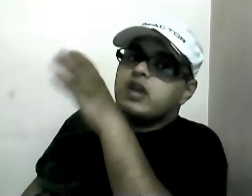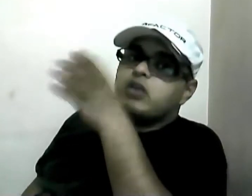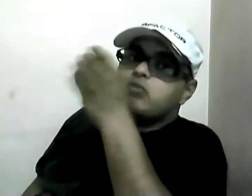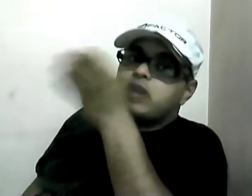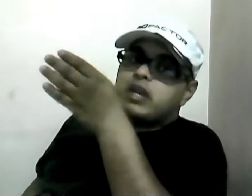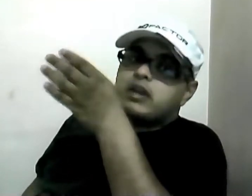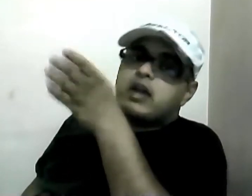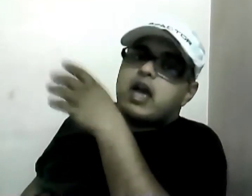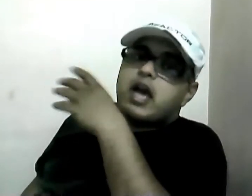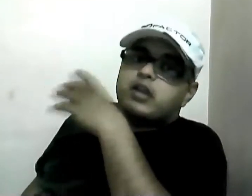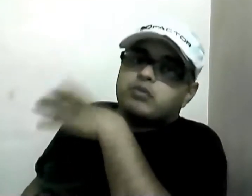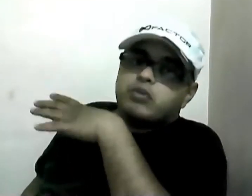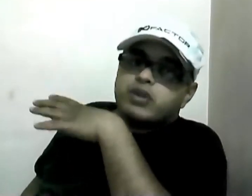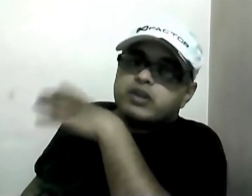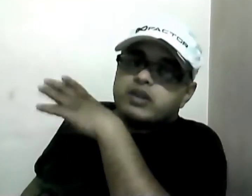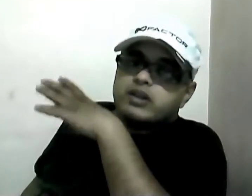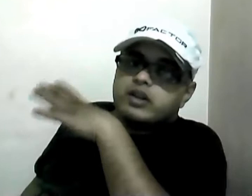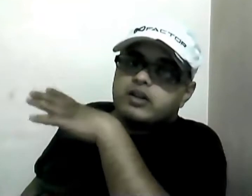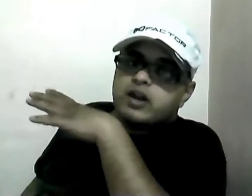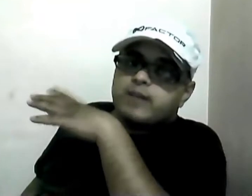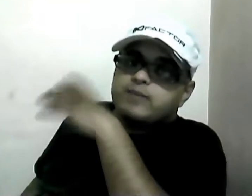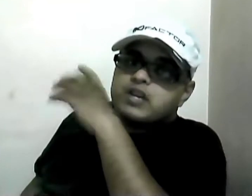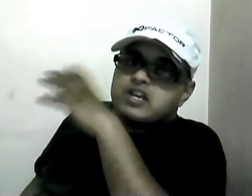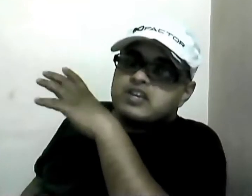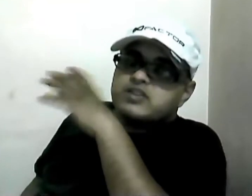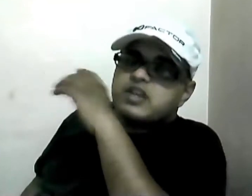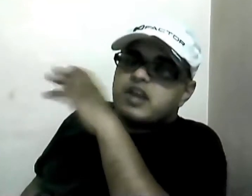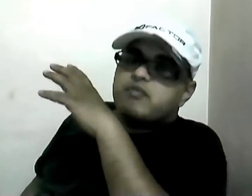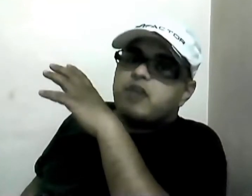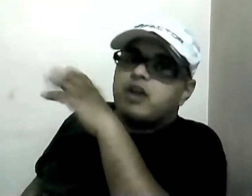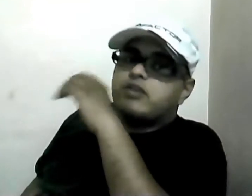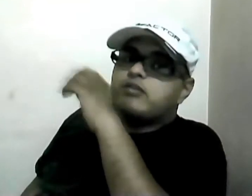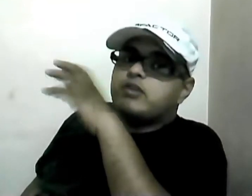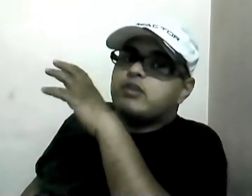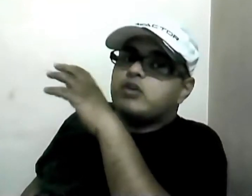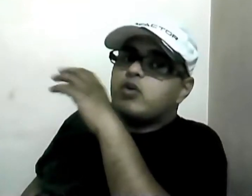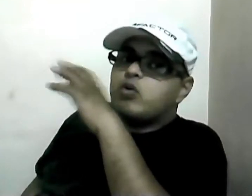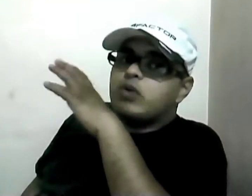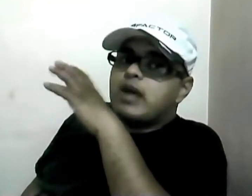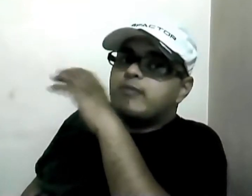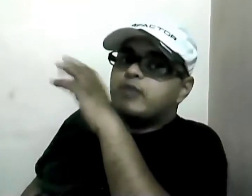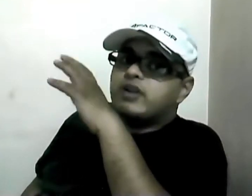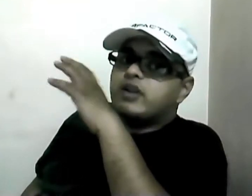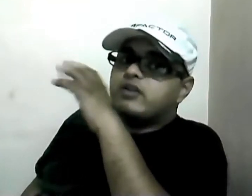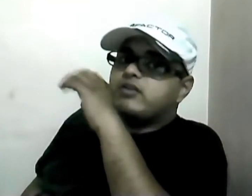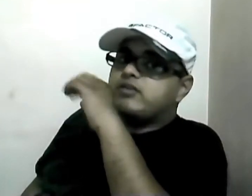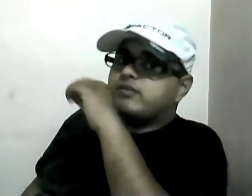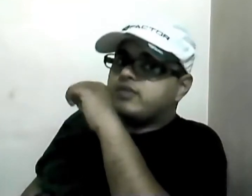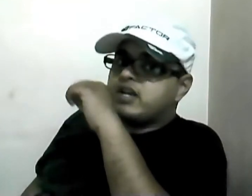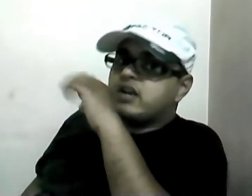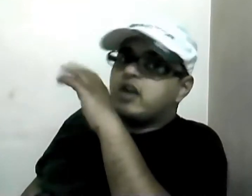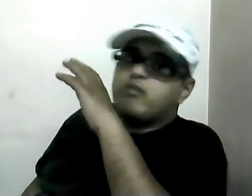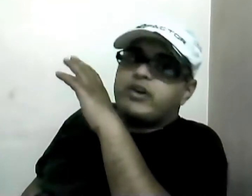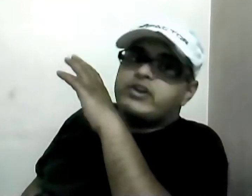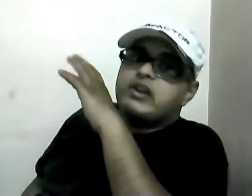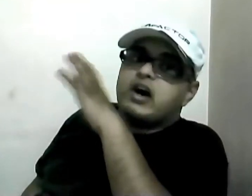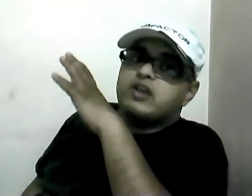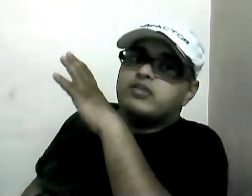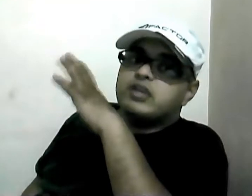to make exploring the data easy and fast. With OLAP, one can take a very large table